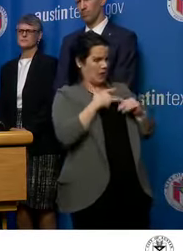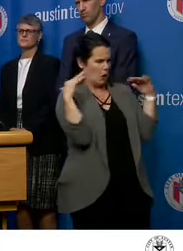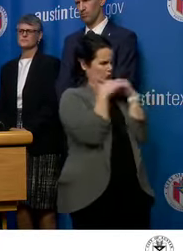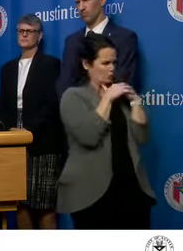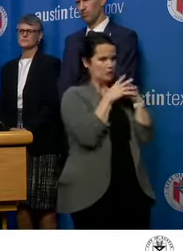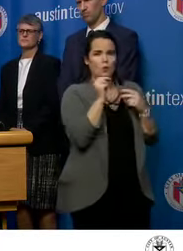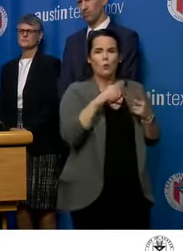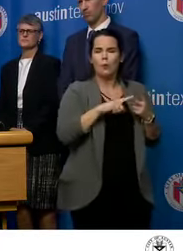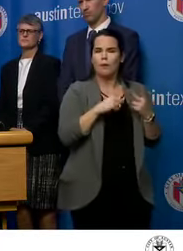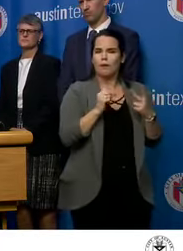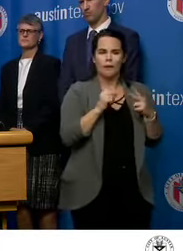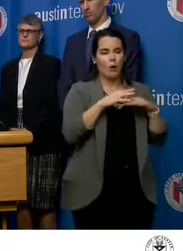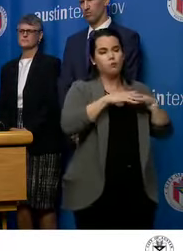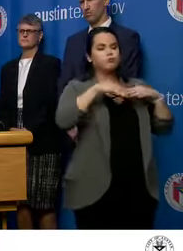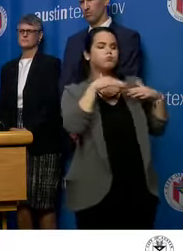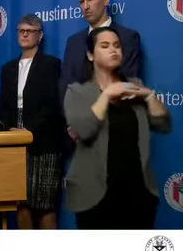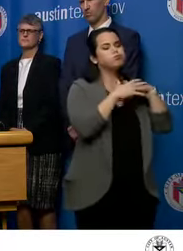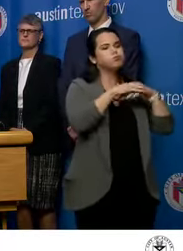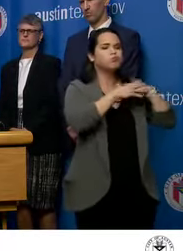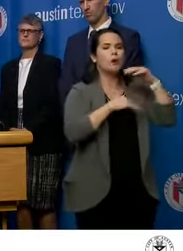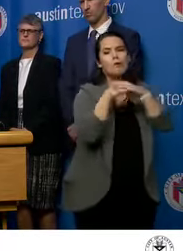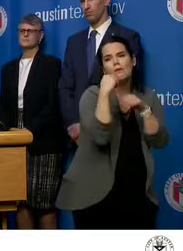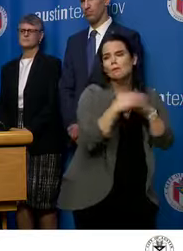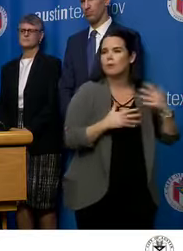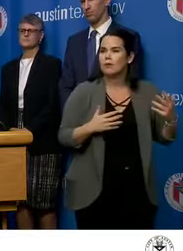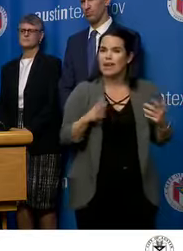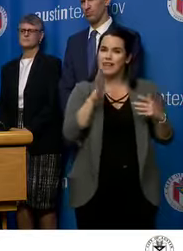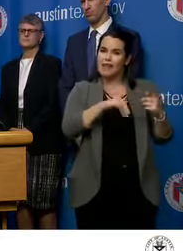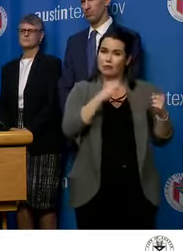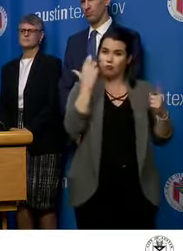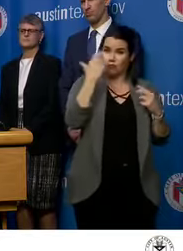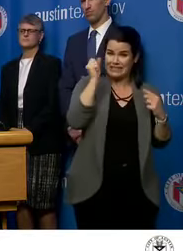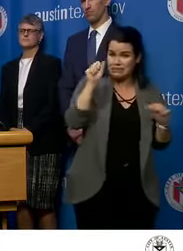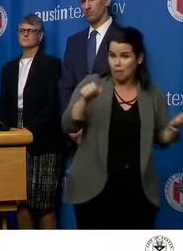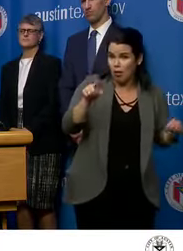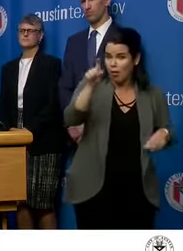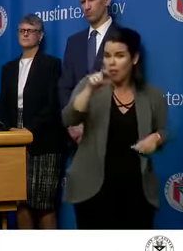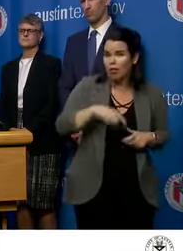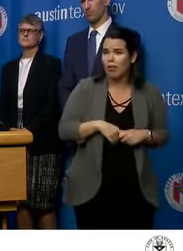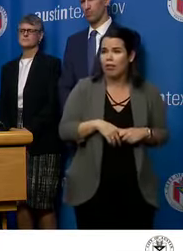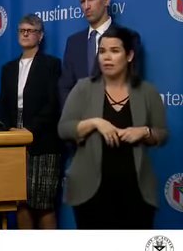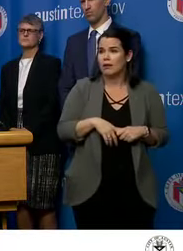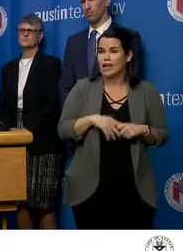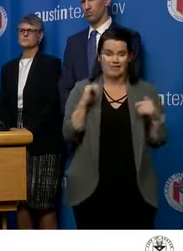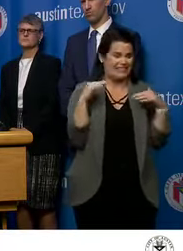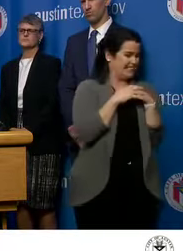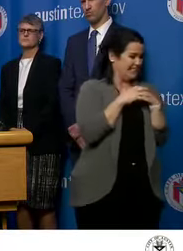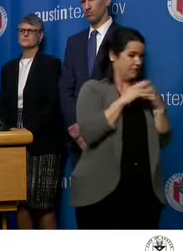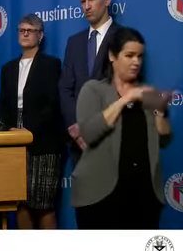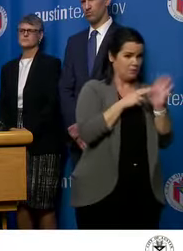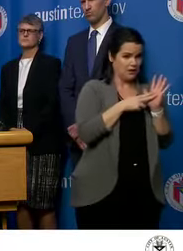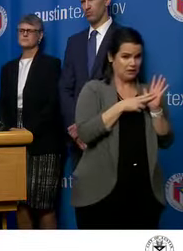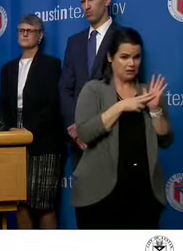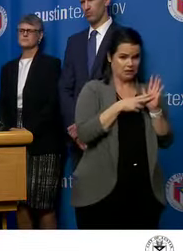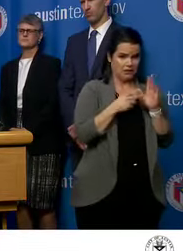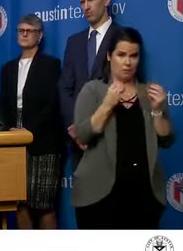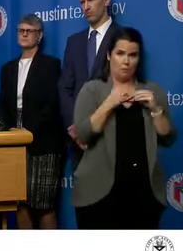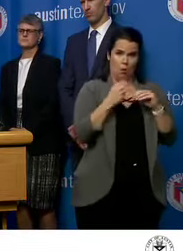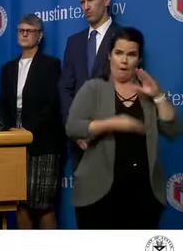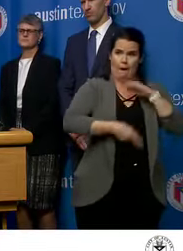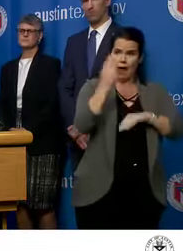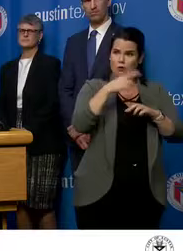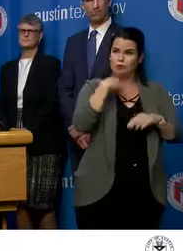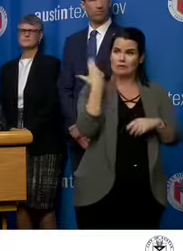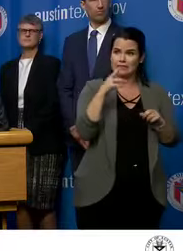venues and various festivals? And does it represent an unreasonable risk if it's too tight that, uh, that, uh, it poses a substantial increased